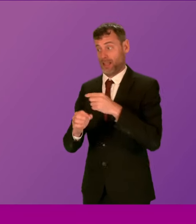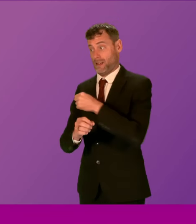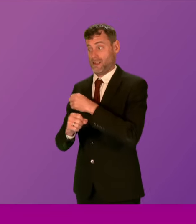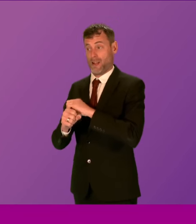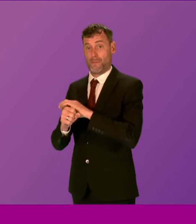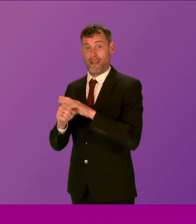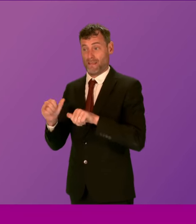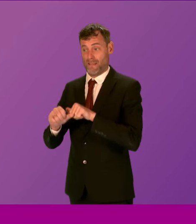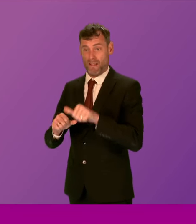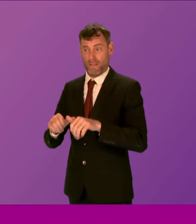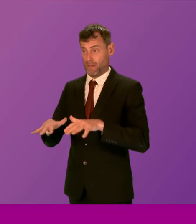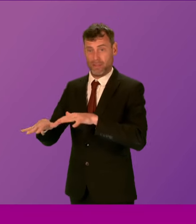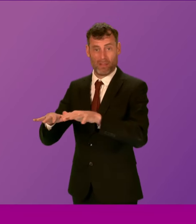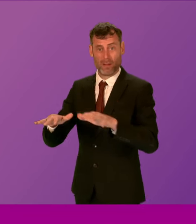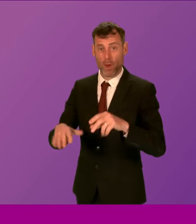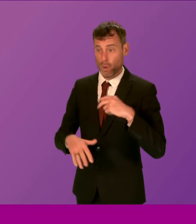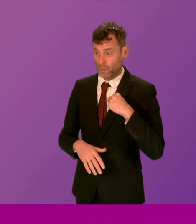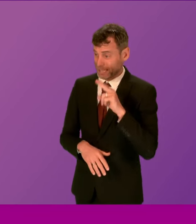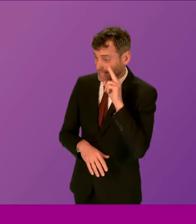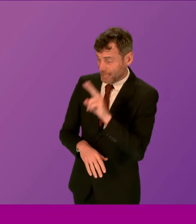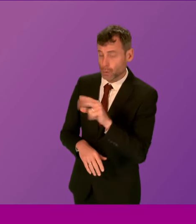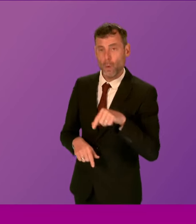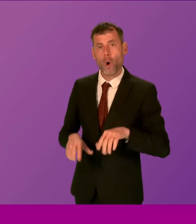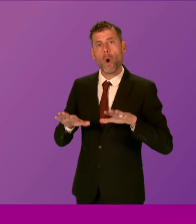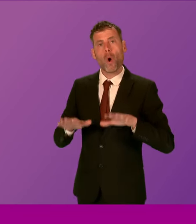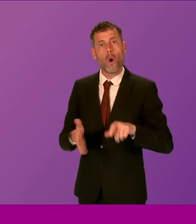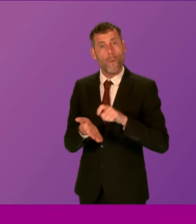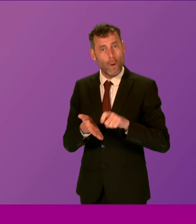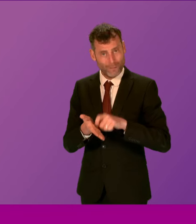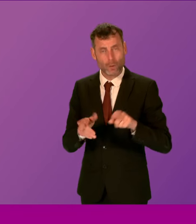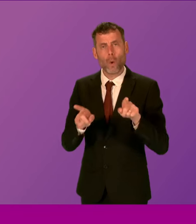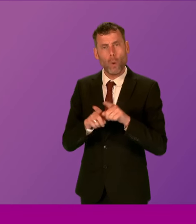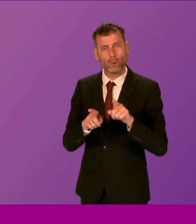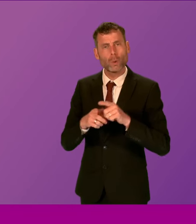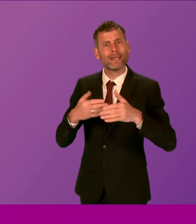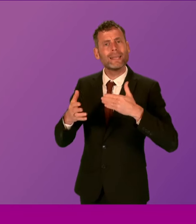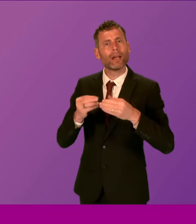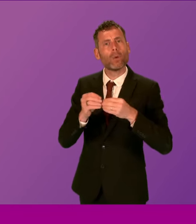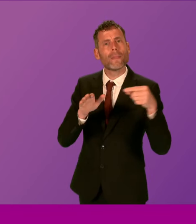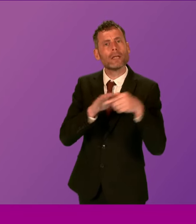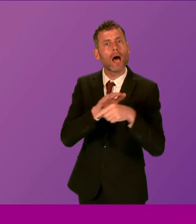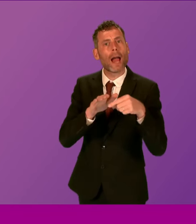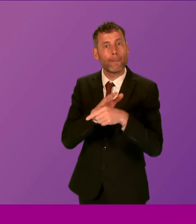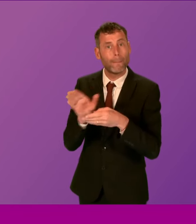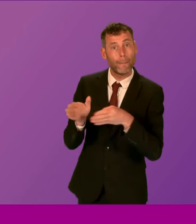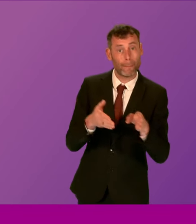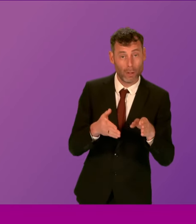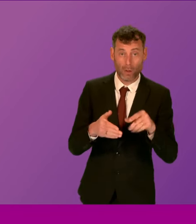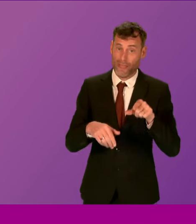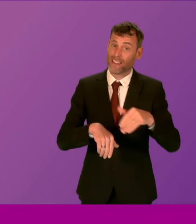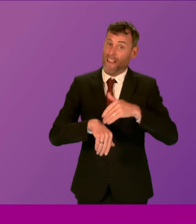homelessness presentations. The Home Office's streamlined asylum process is also impacting local authorities, particularly Glasgow,